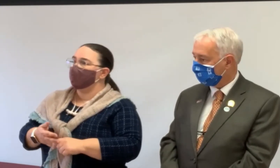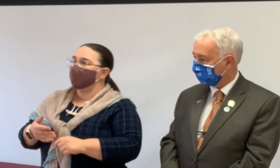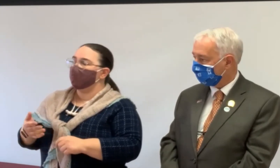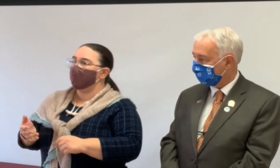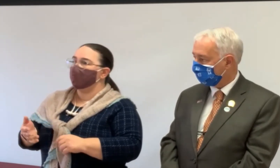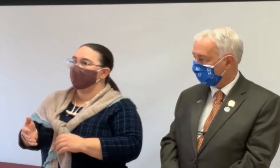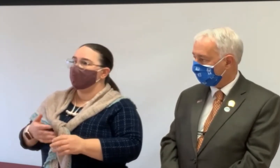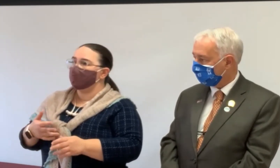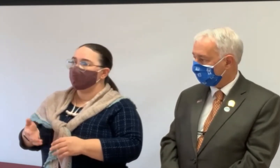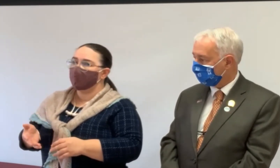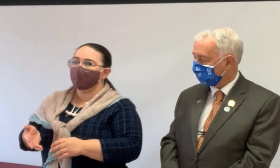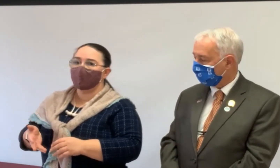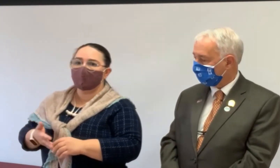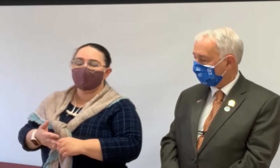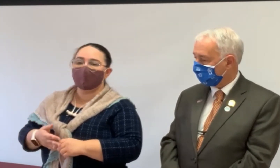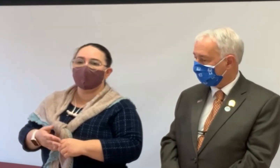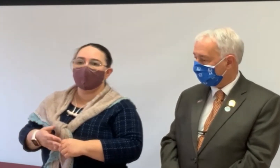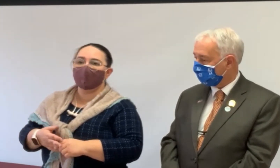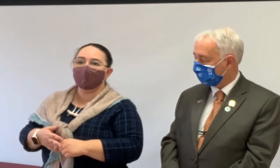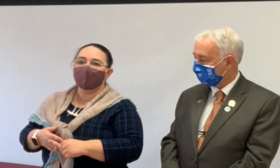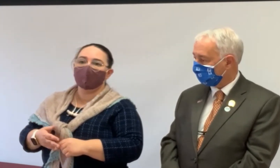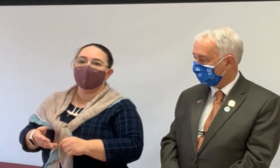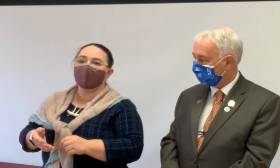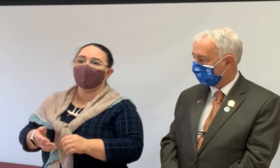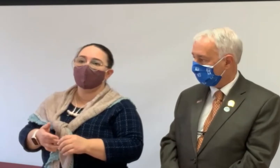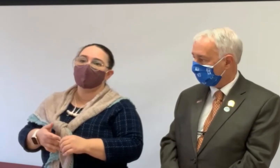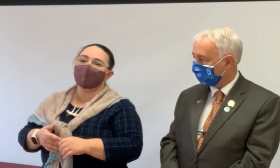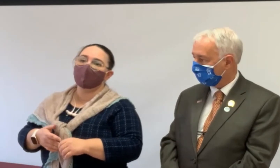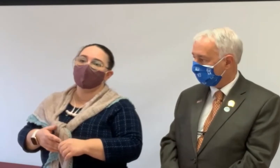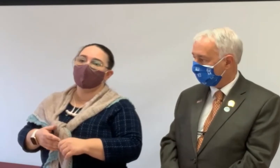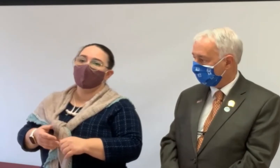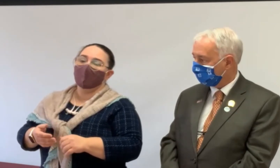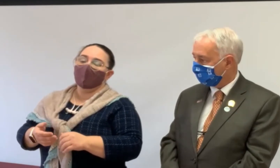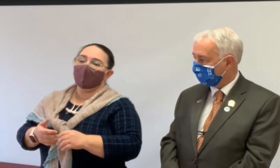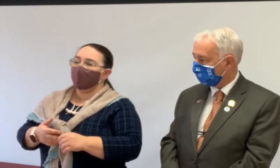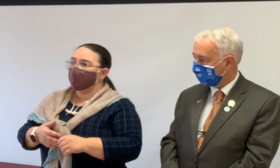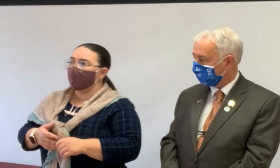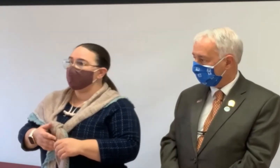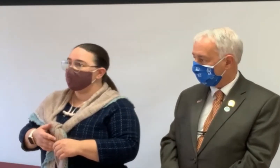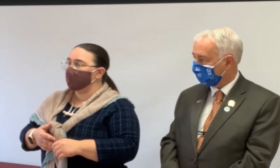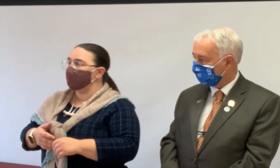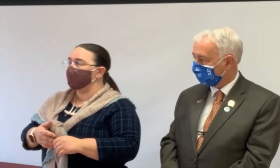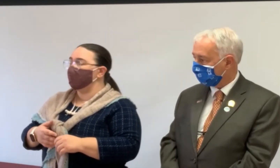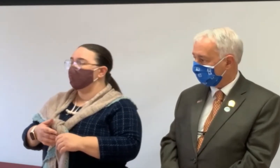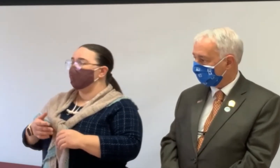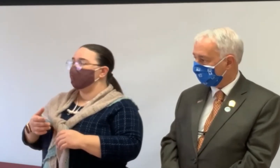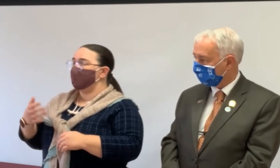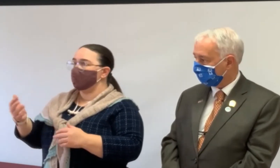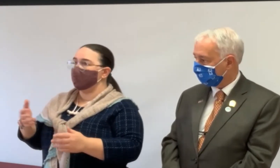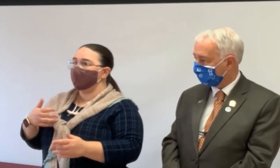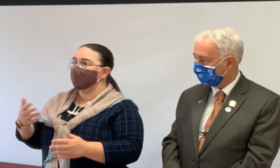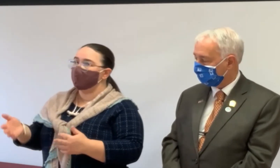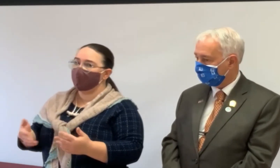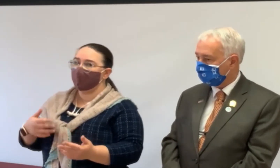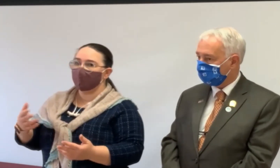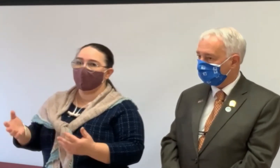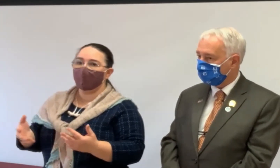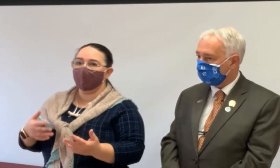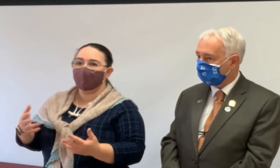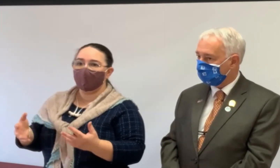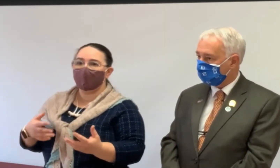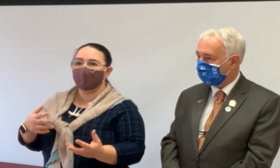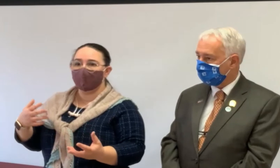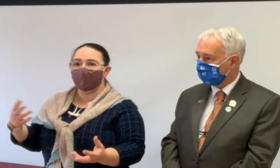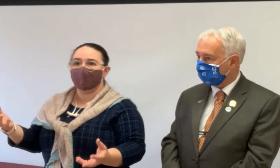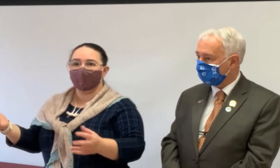loans and other, uh, financial resources that might be available too. And we can connect you with contractors who, uh, specialize in doing these